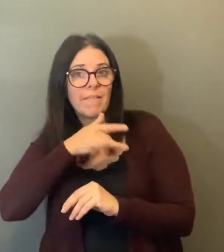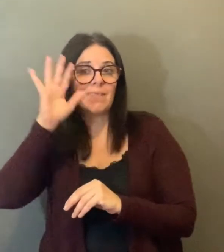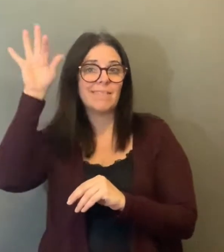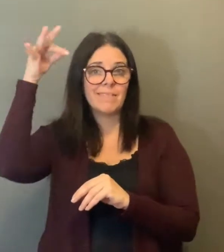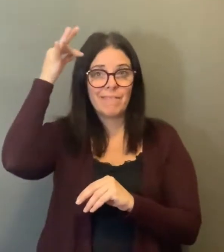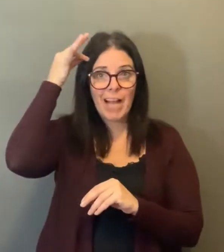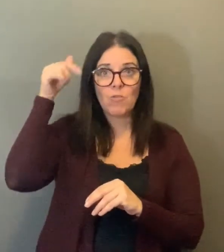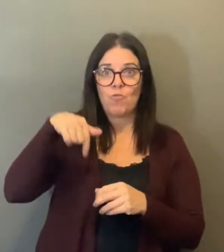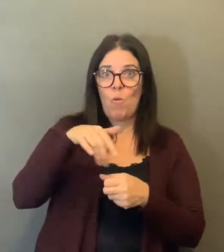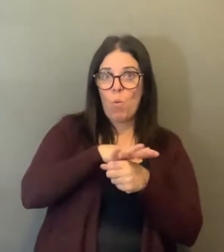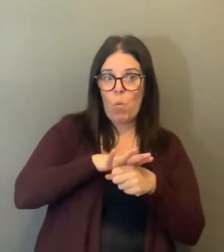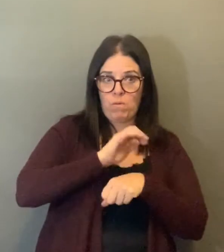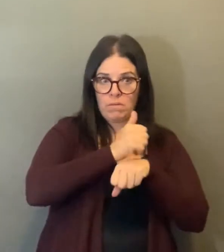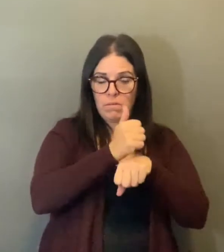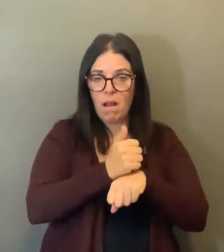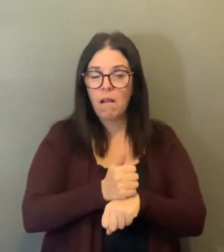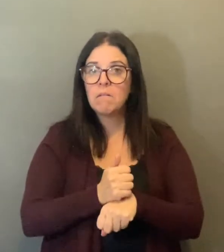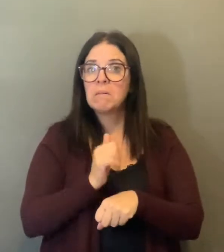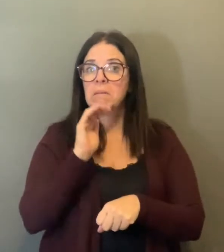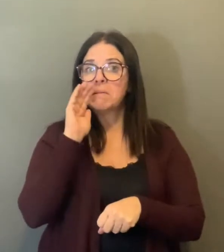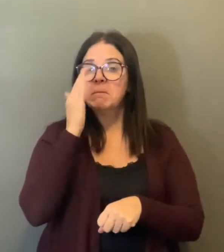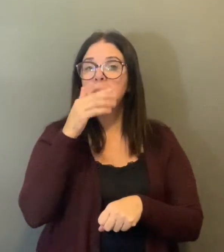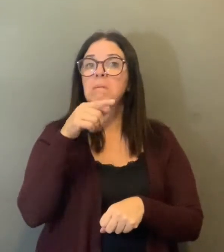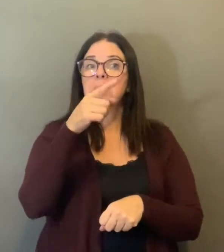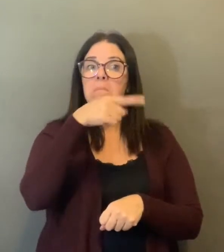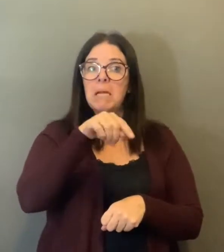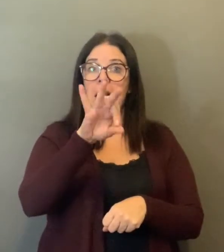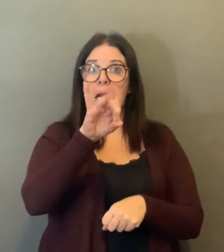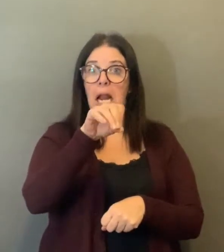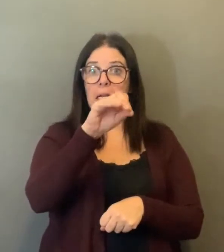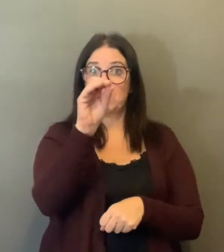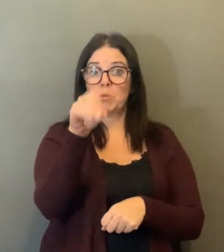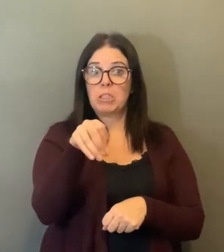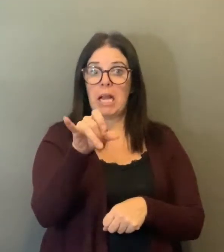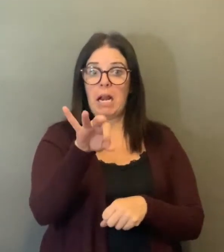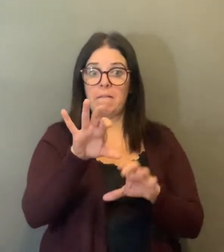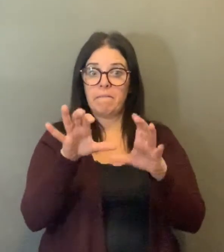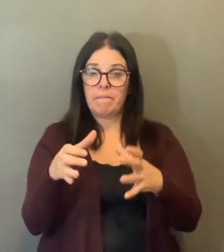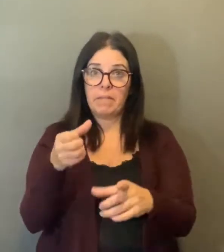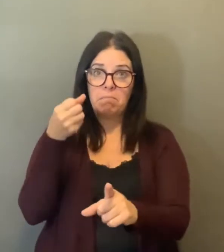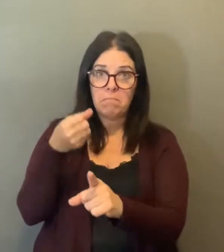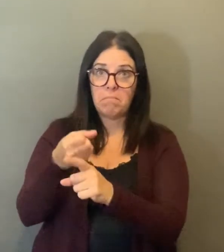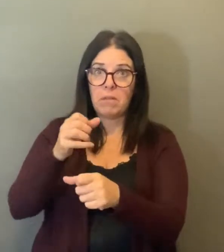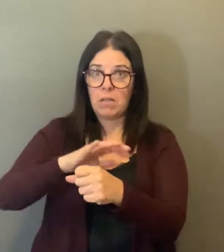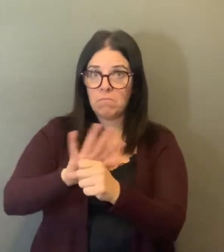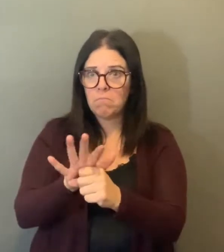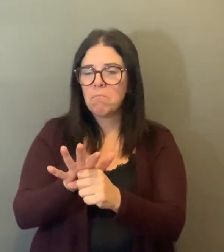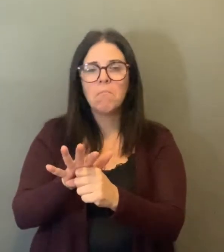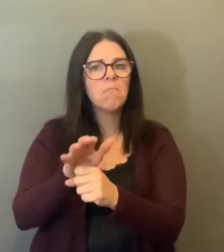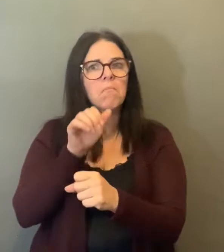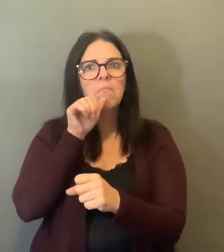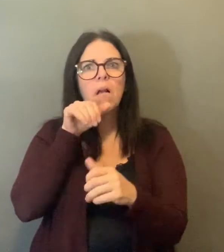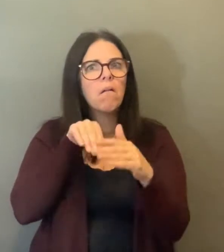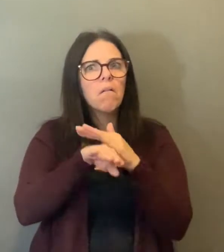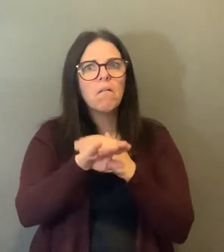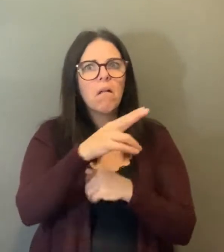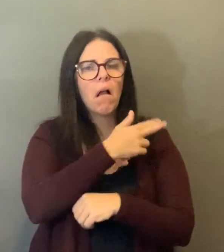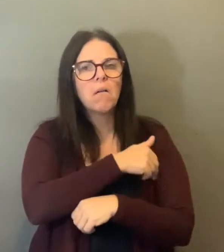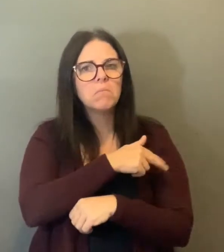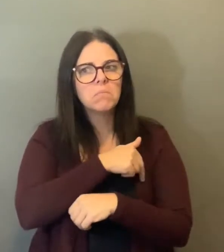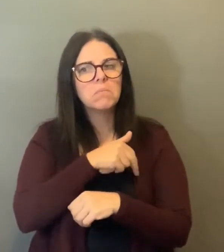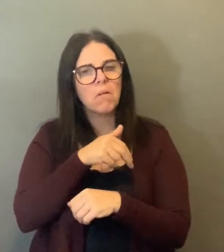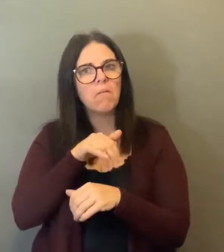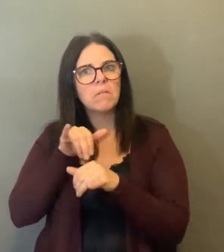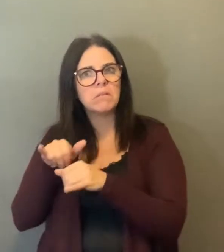that these numbers are still going up and as a community we need to be mindful that these measures are in place for the